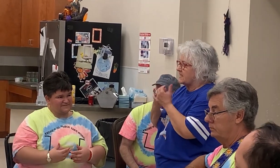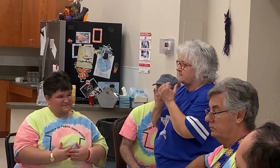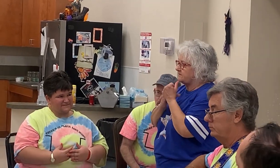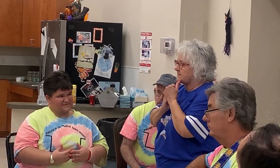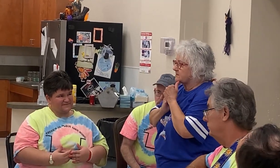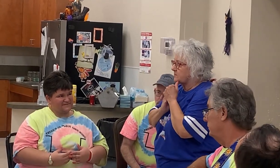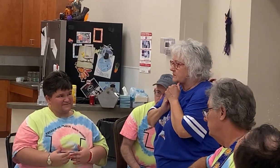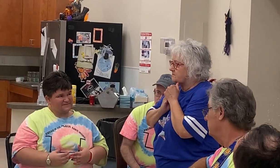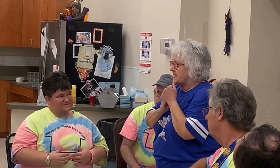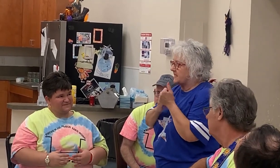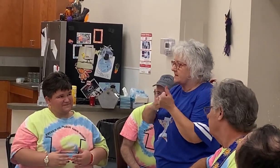Yeah. I know.